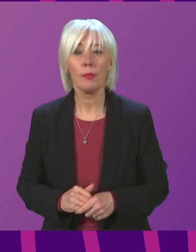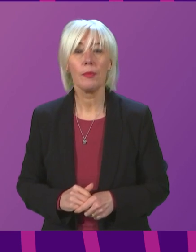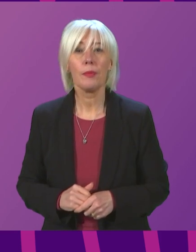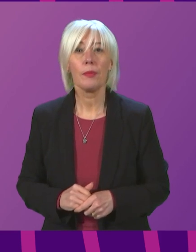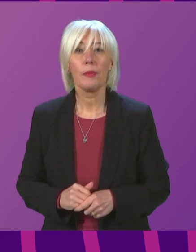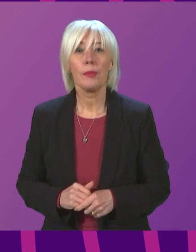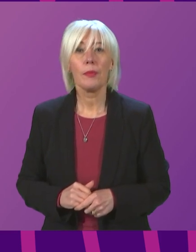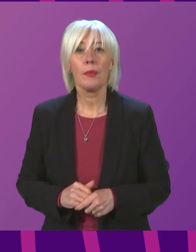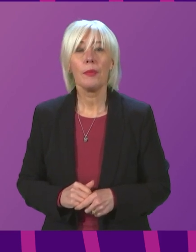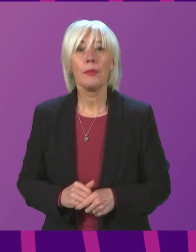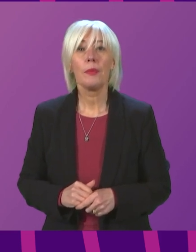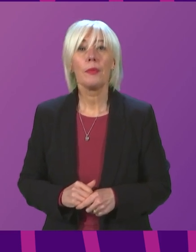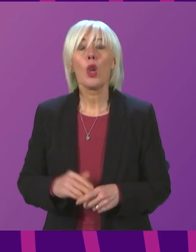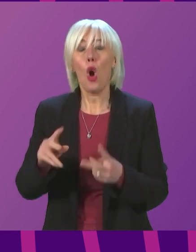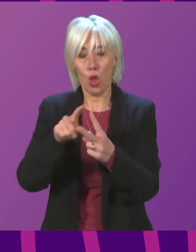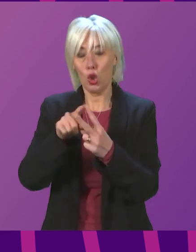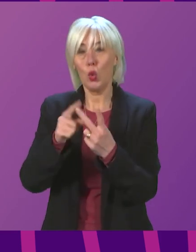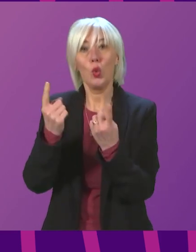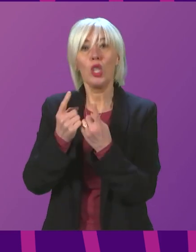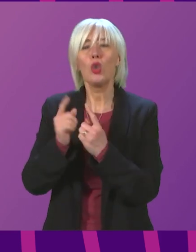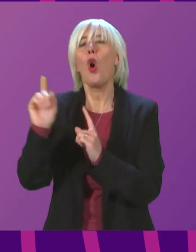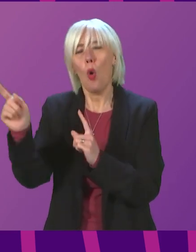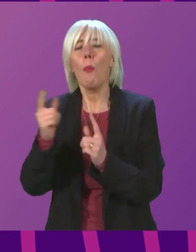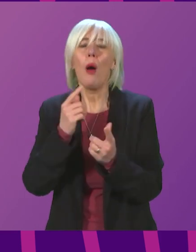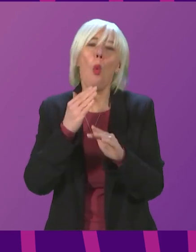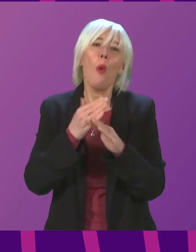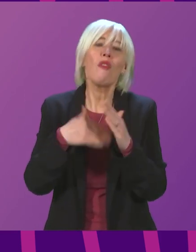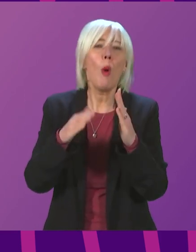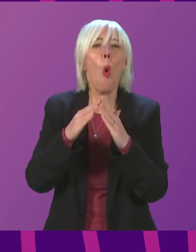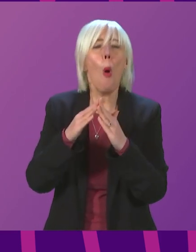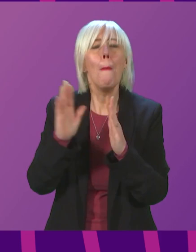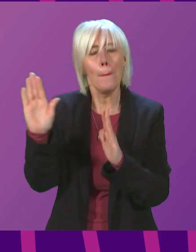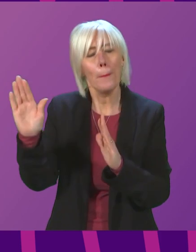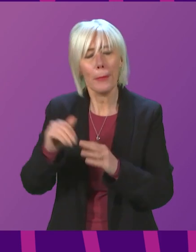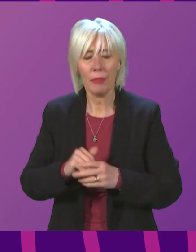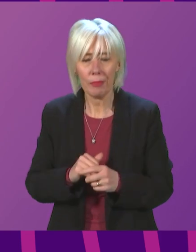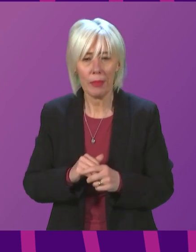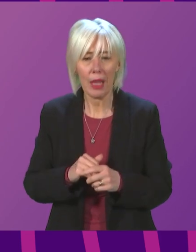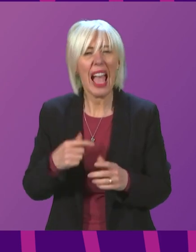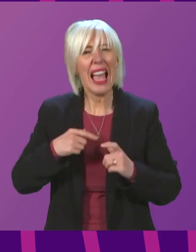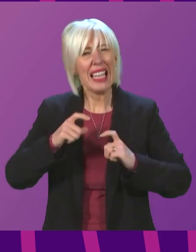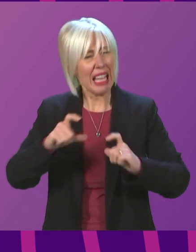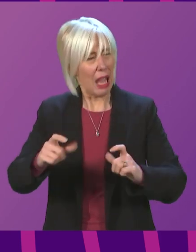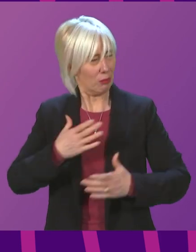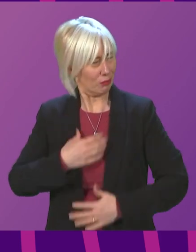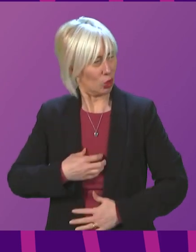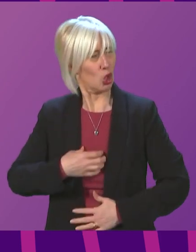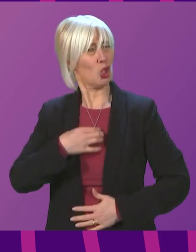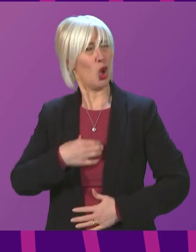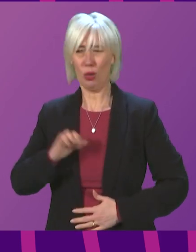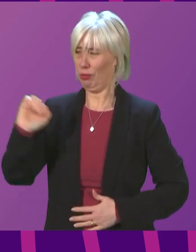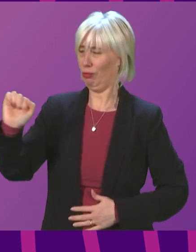On the two specific issues, firstly, on working from home, I continue to be really surprised that